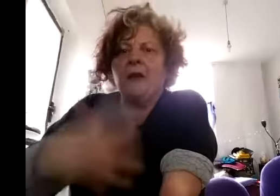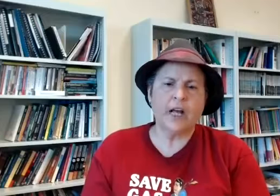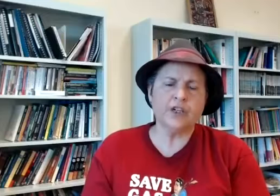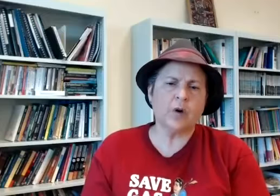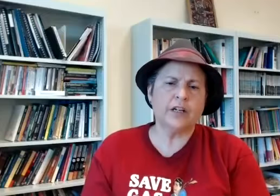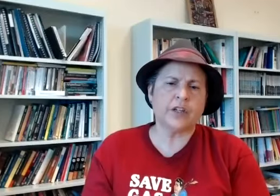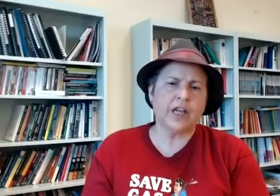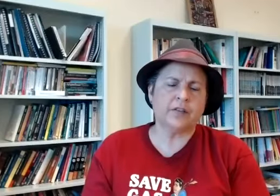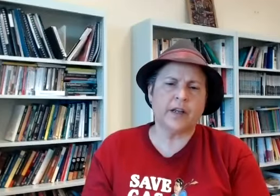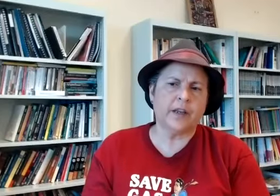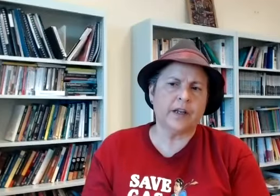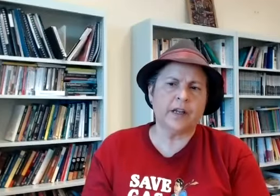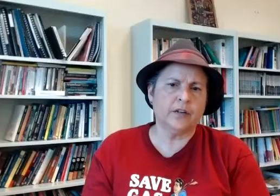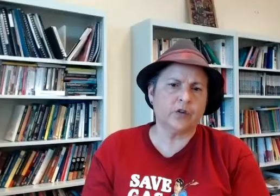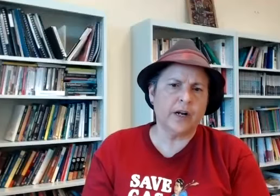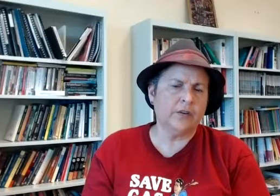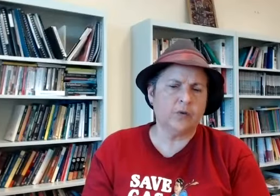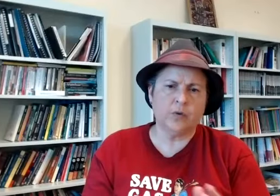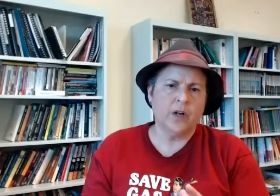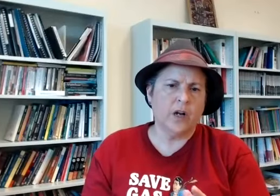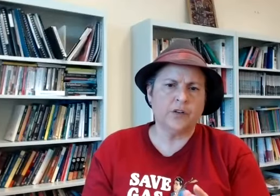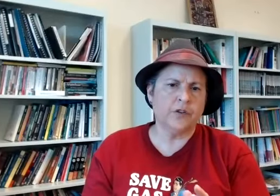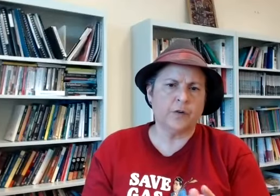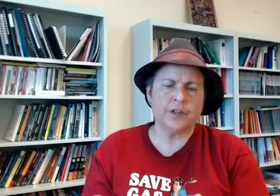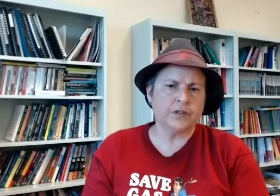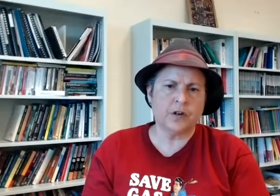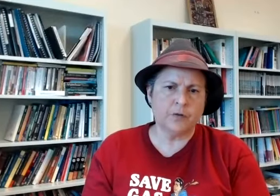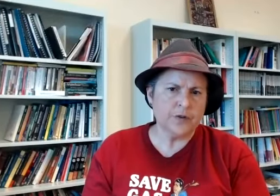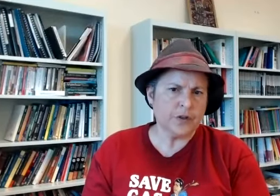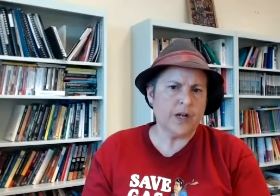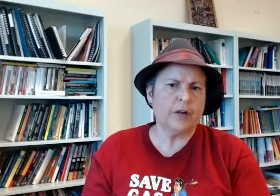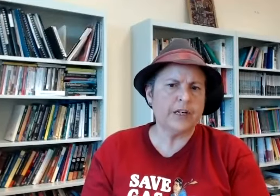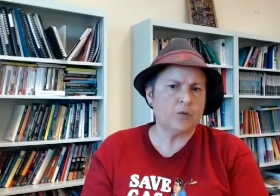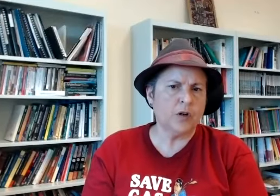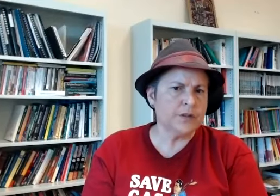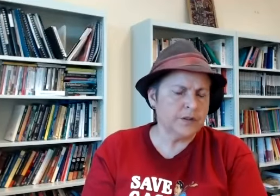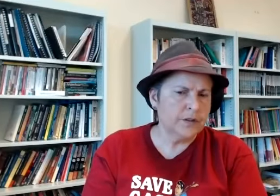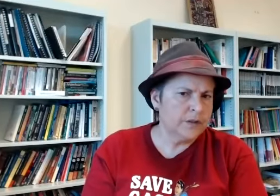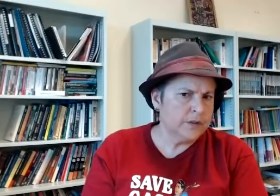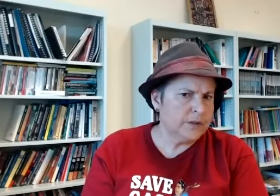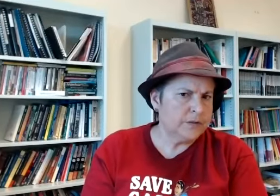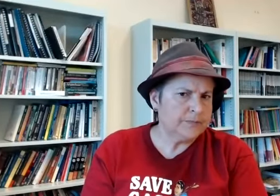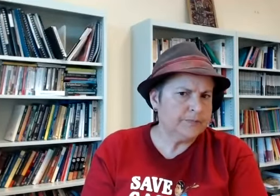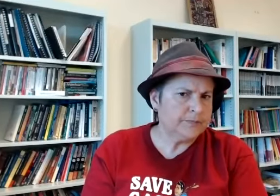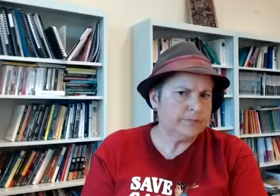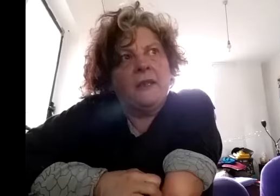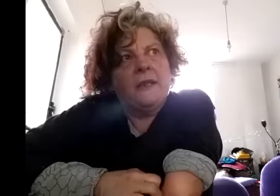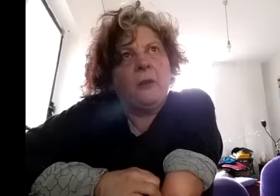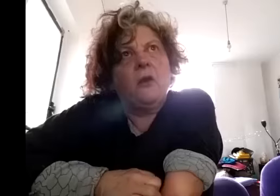what age range kath are they are they a younger crowd or do you find it's a diverse crowd age wise it kind of changes because